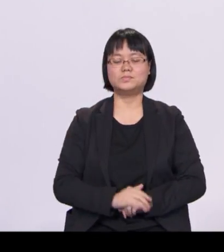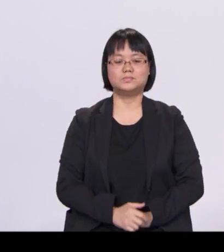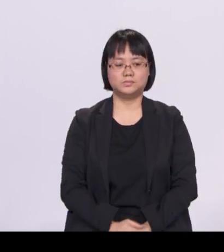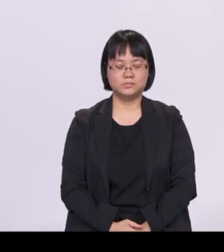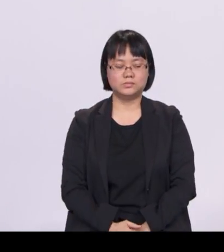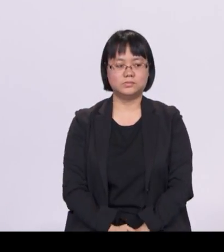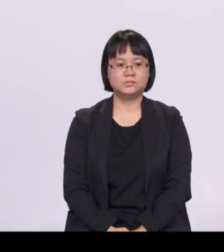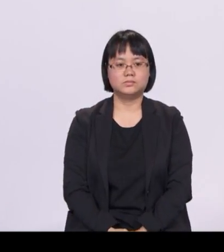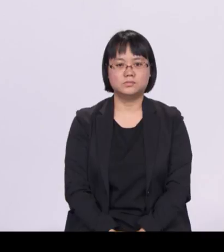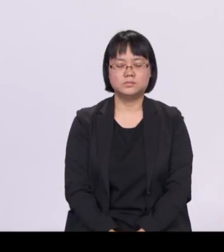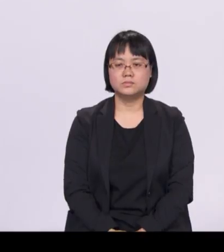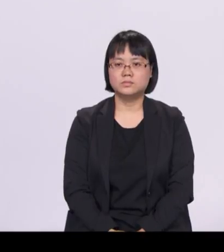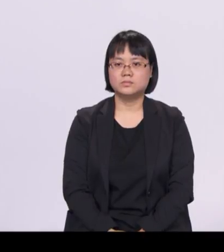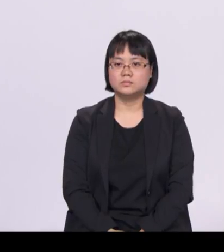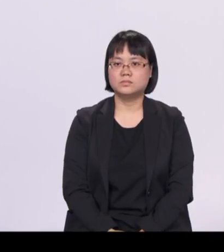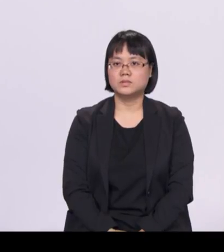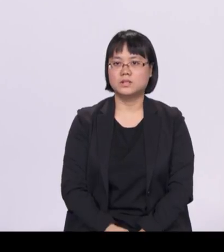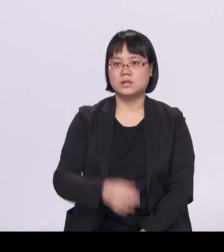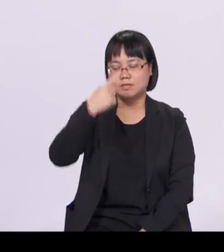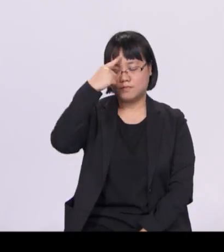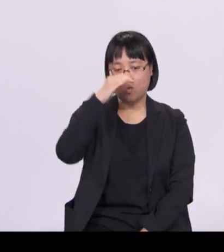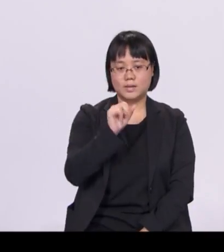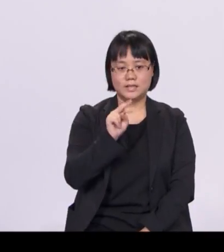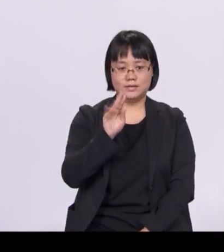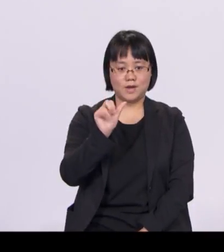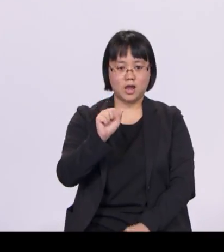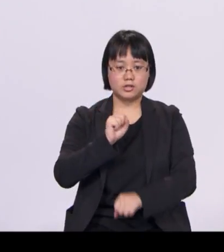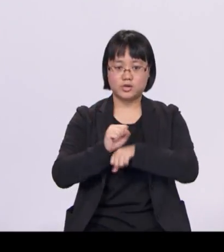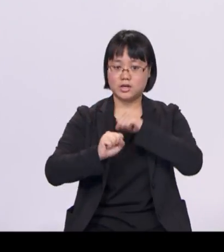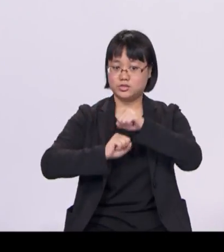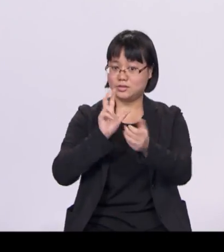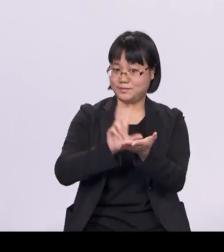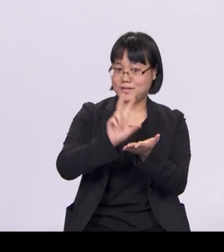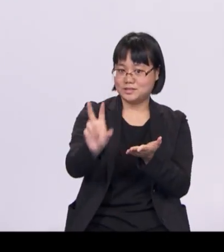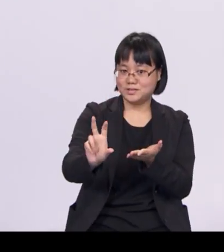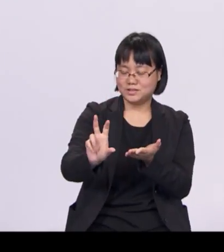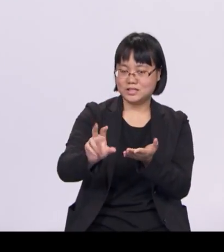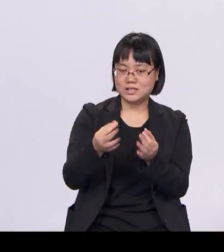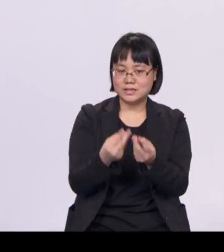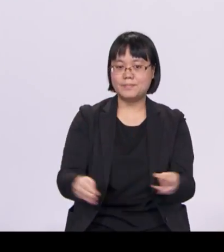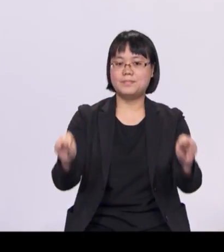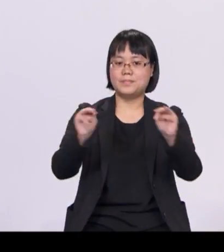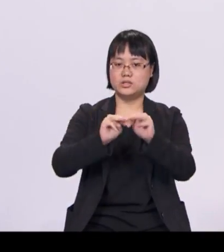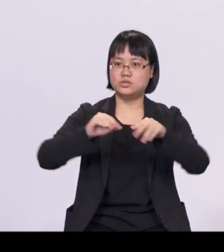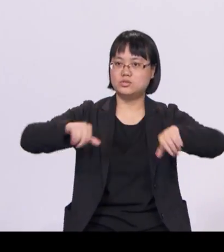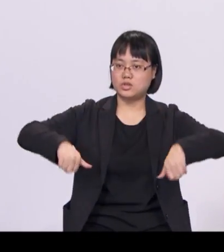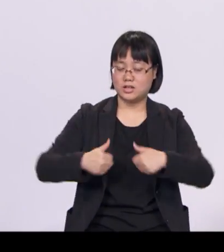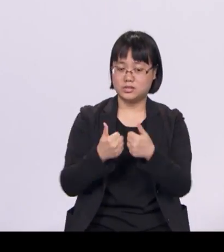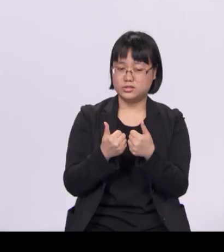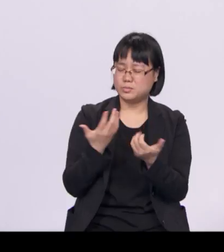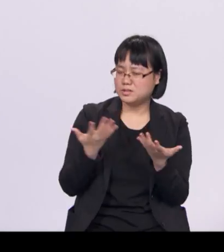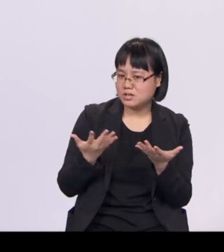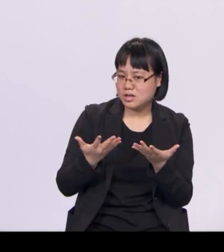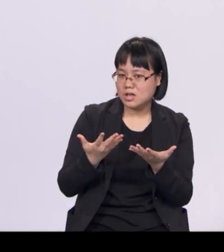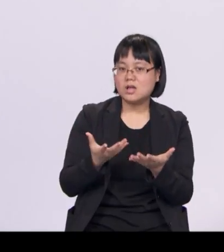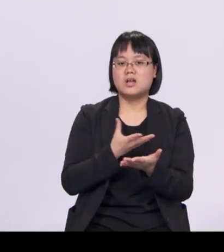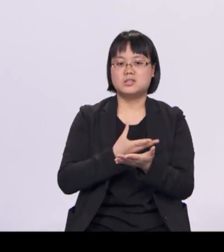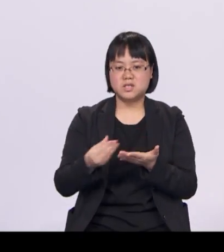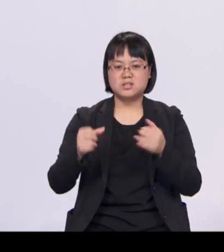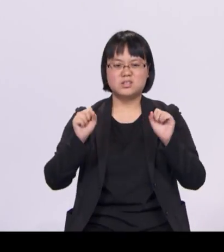For our infrastructure investments, the key challenge is that certain expenditures can be very lumpy with